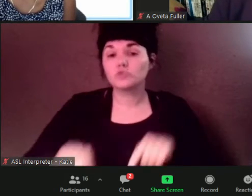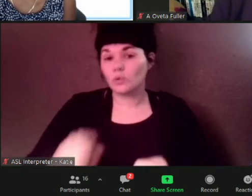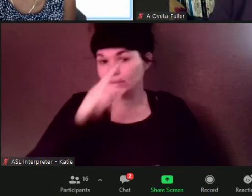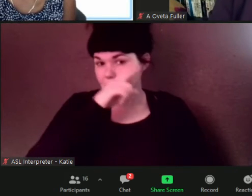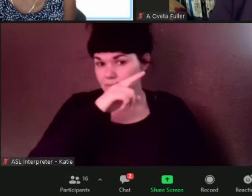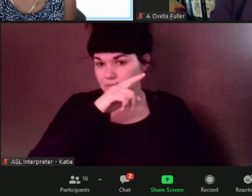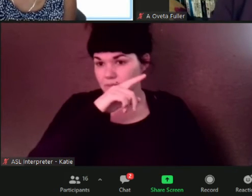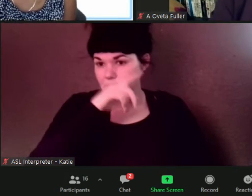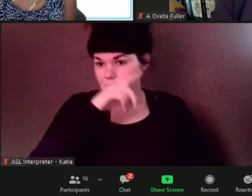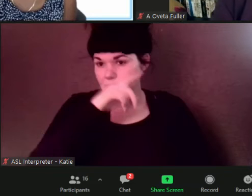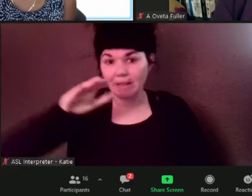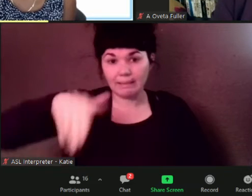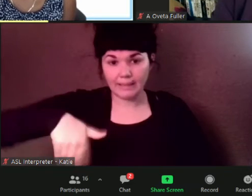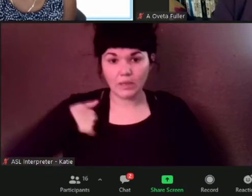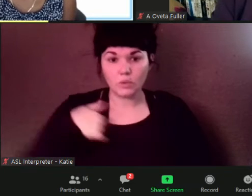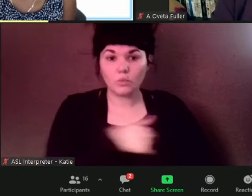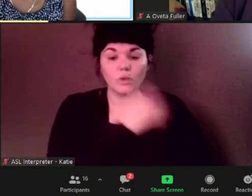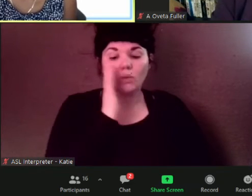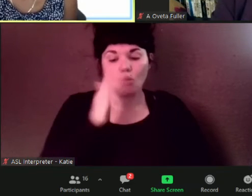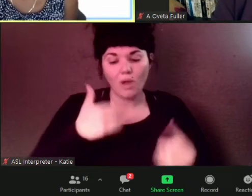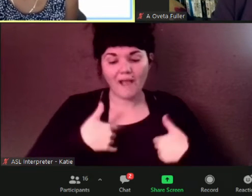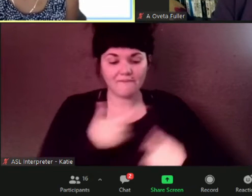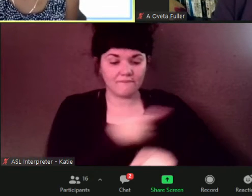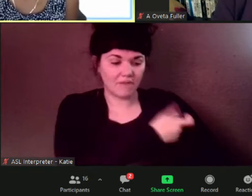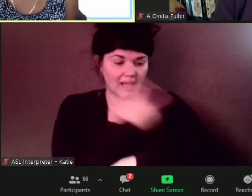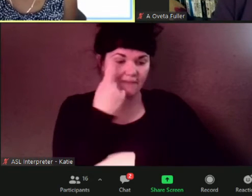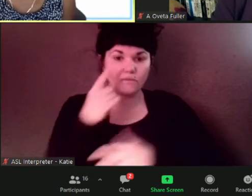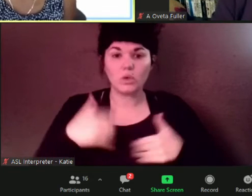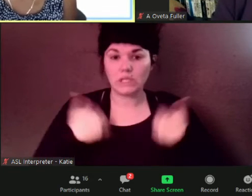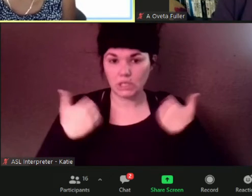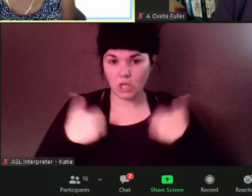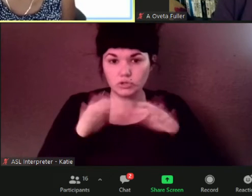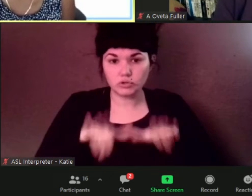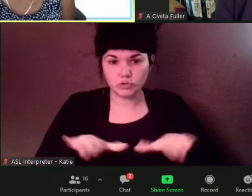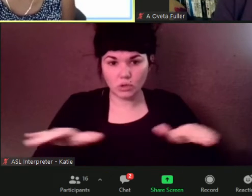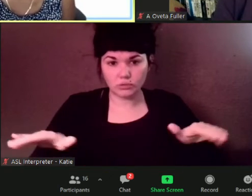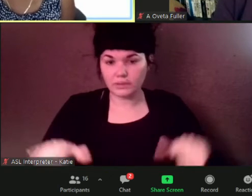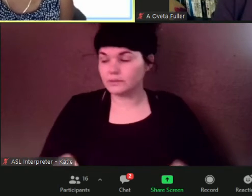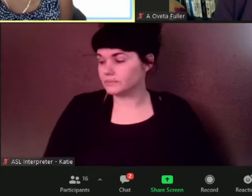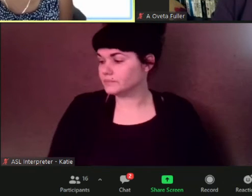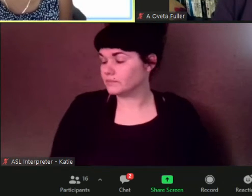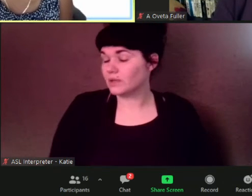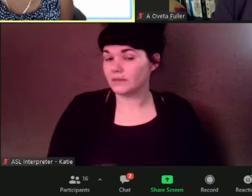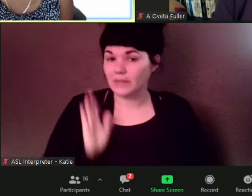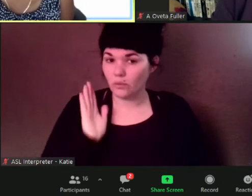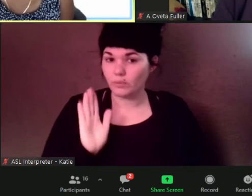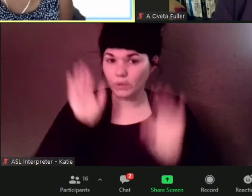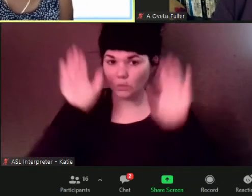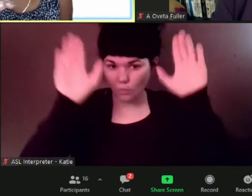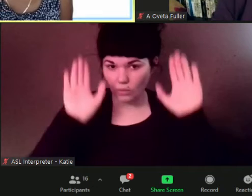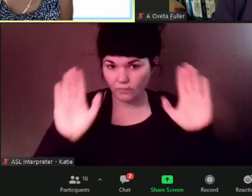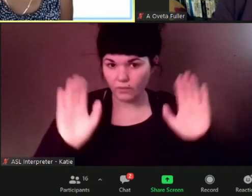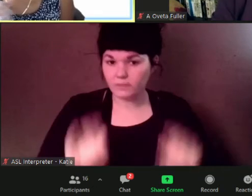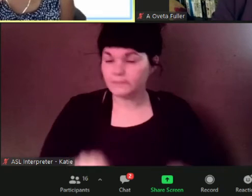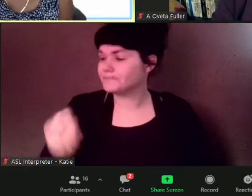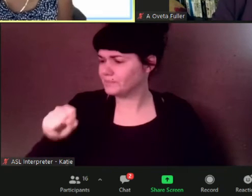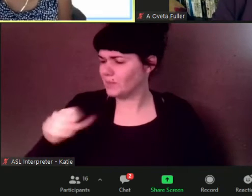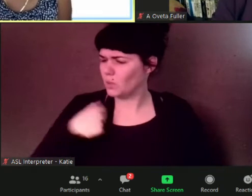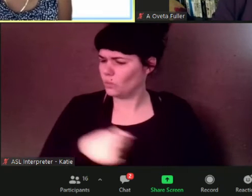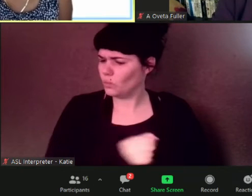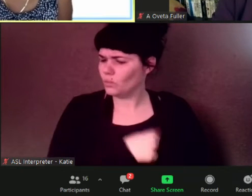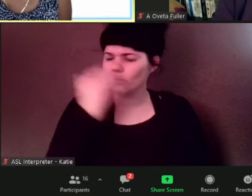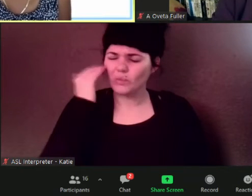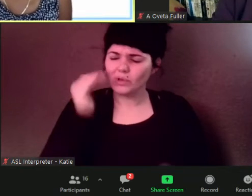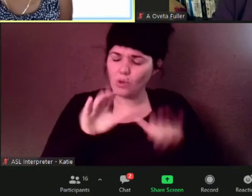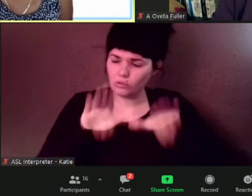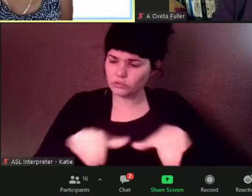yeah to say the least so we we know that children are going back to school and children are around each